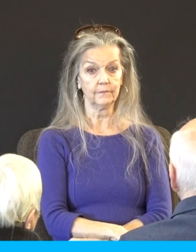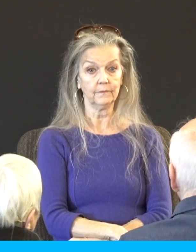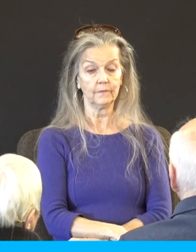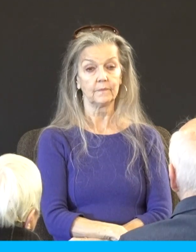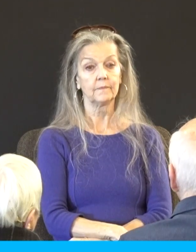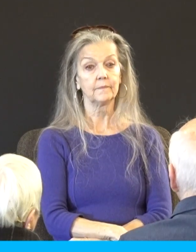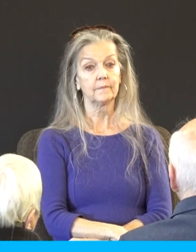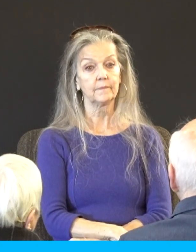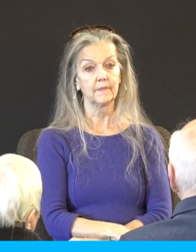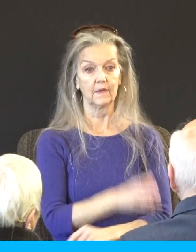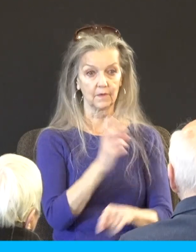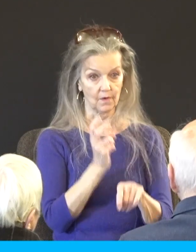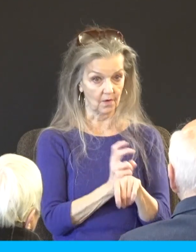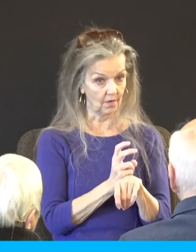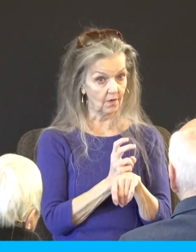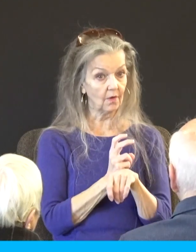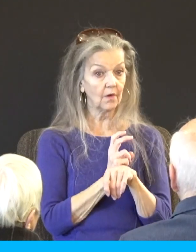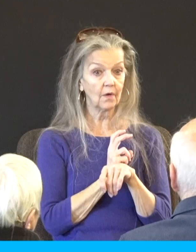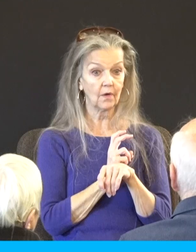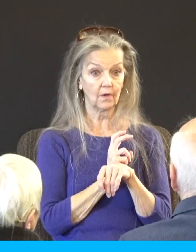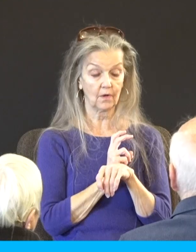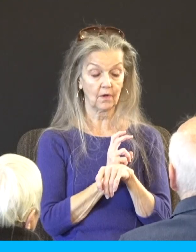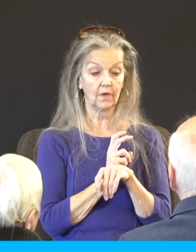it's hard sometimes to deliver some pretty solid truth